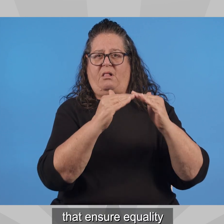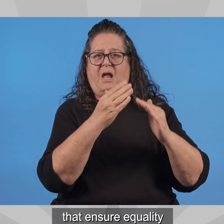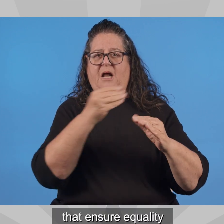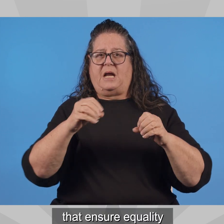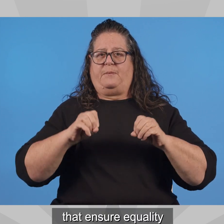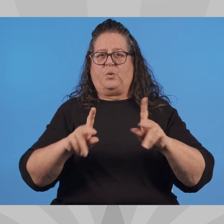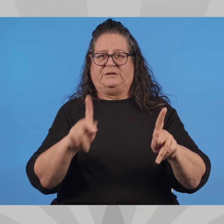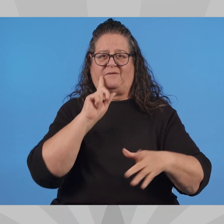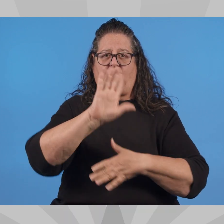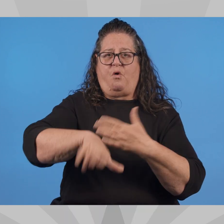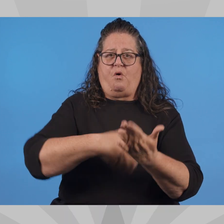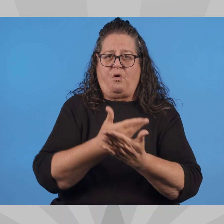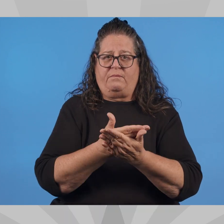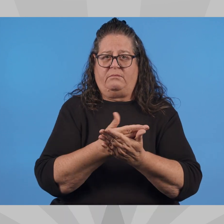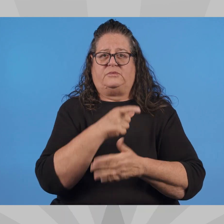for all.